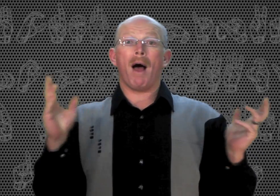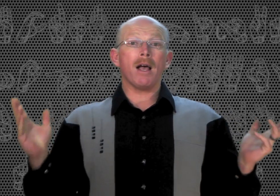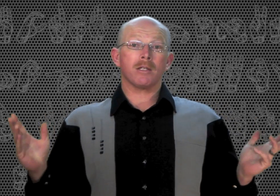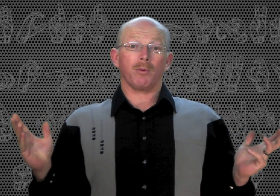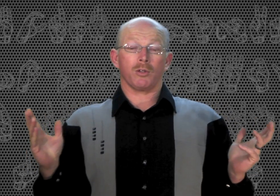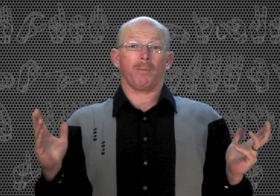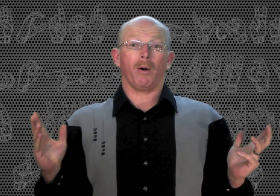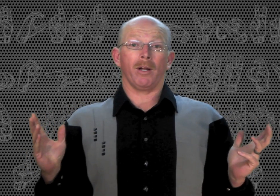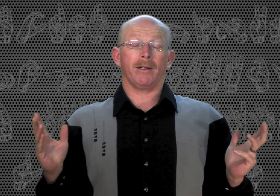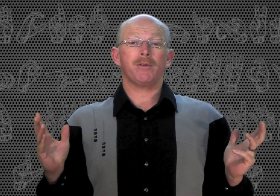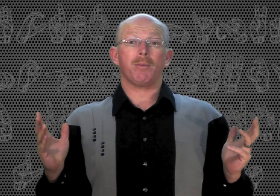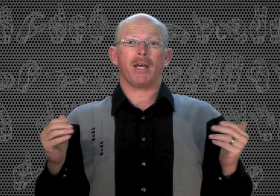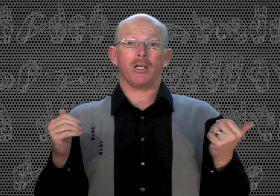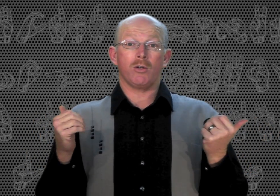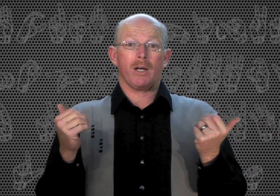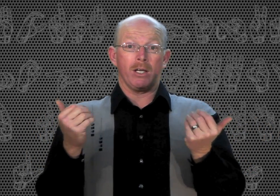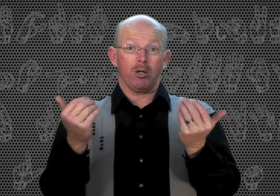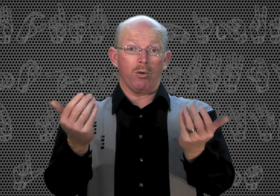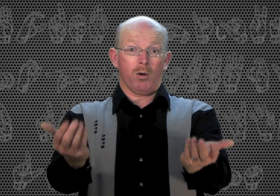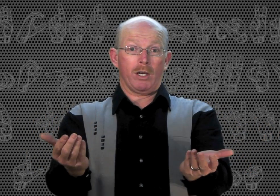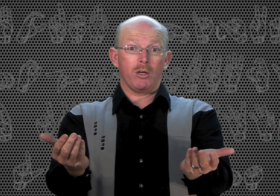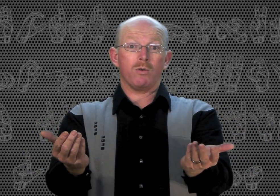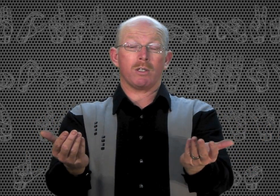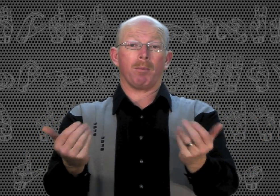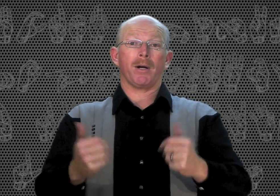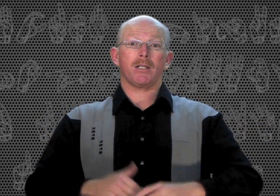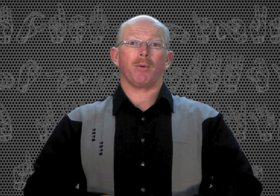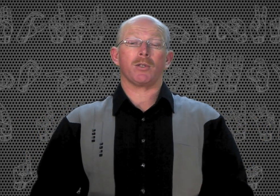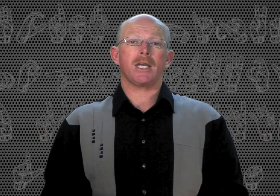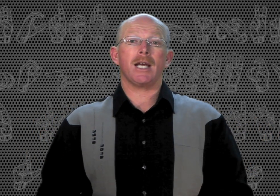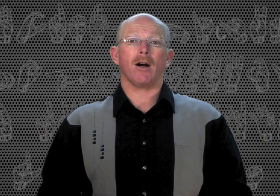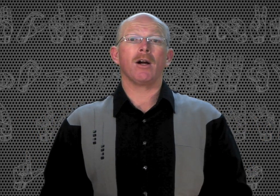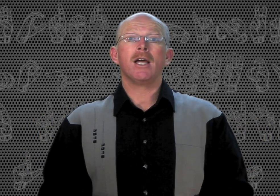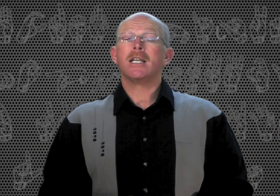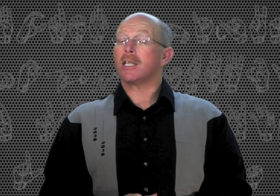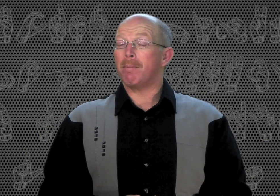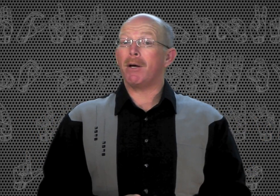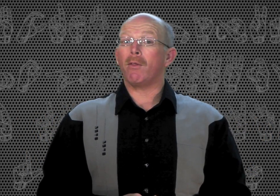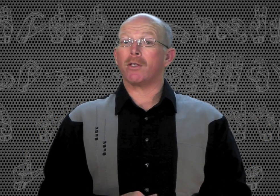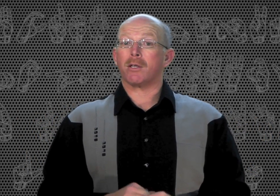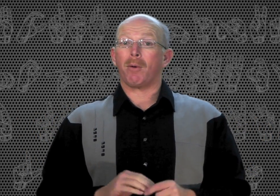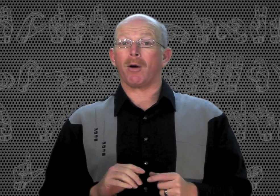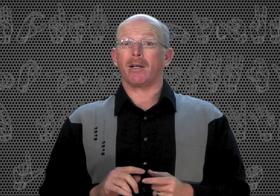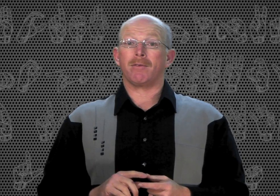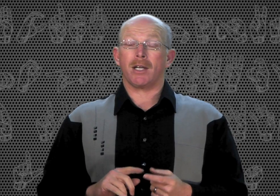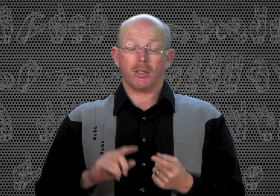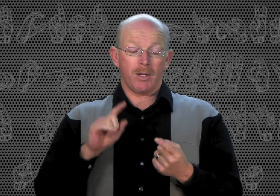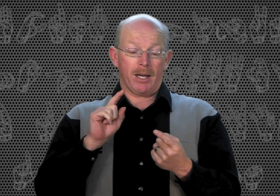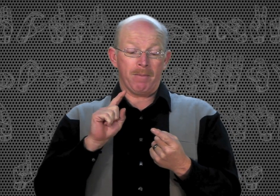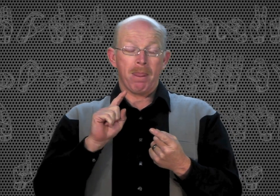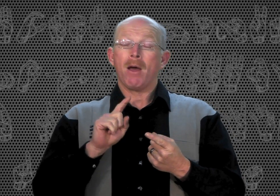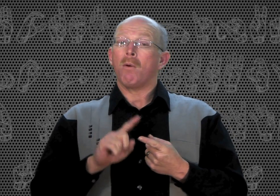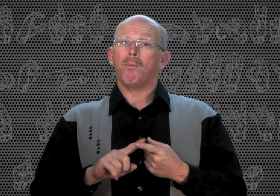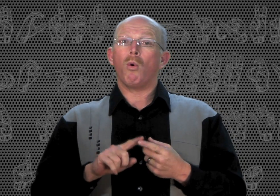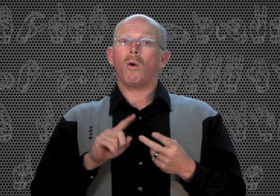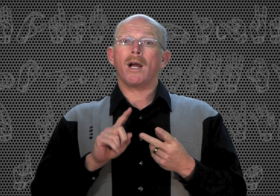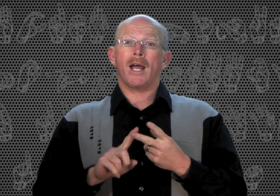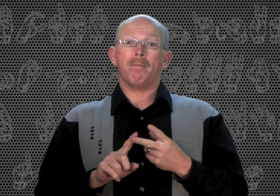possible superlatives, because you can use the principles here to build the superlatives that you need. More and